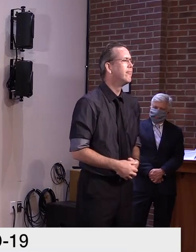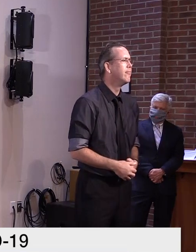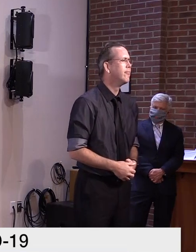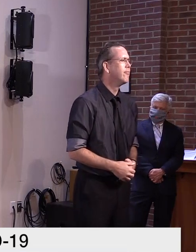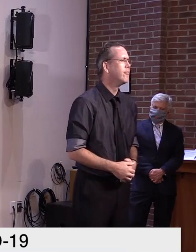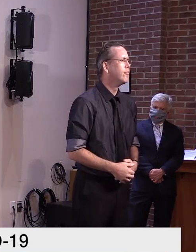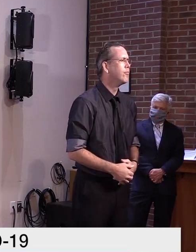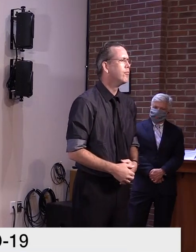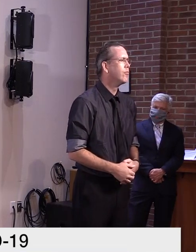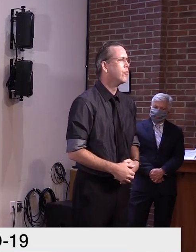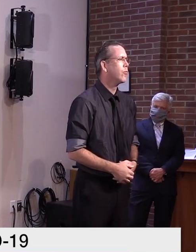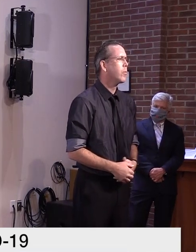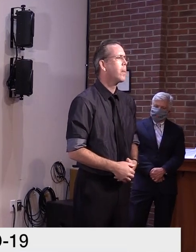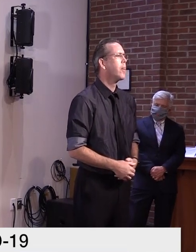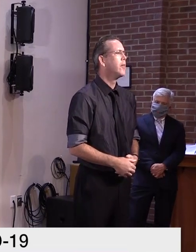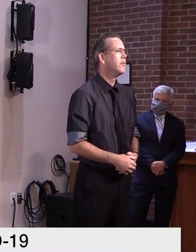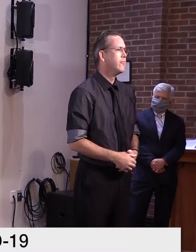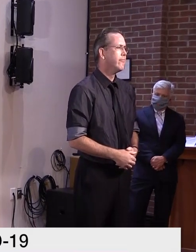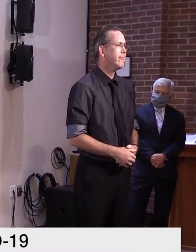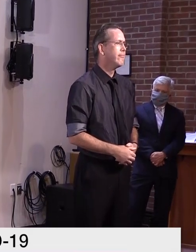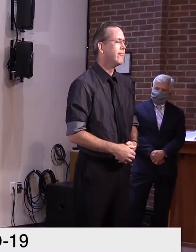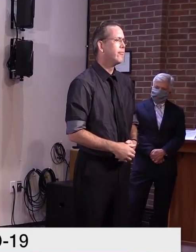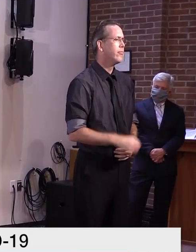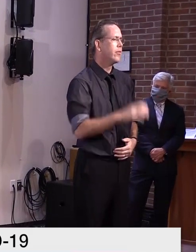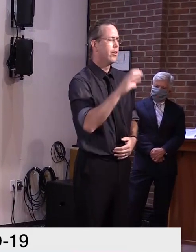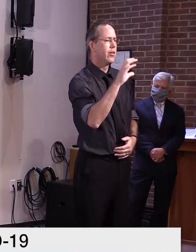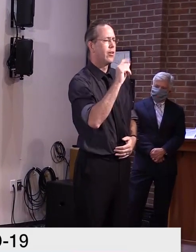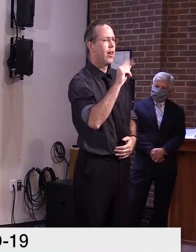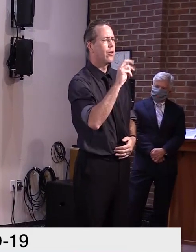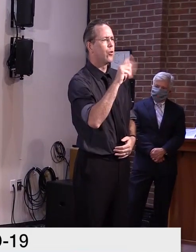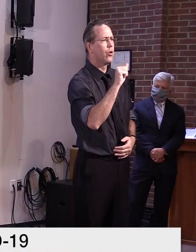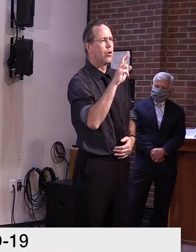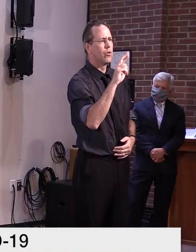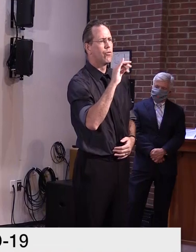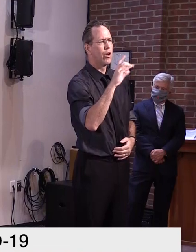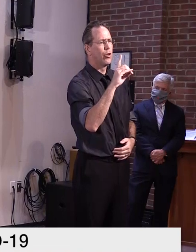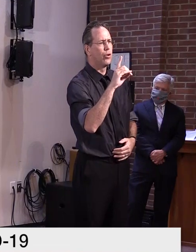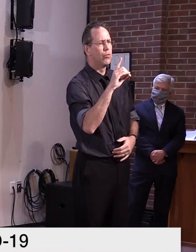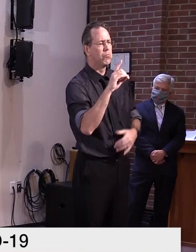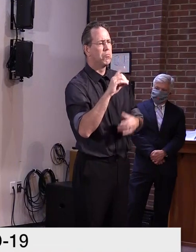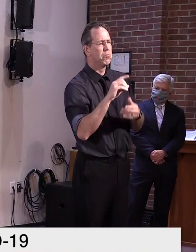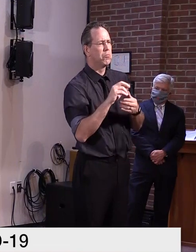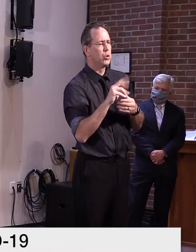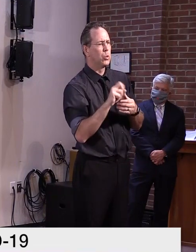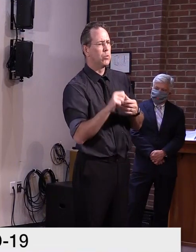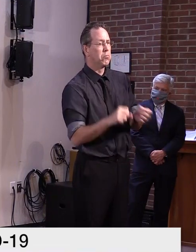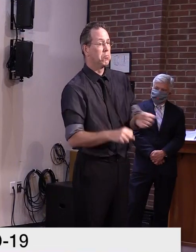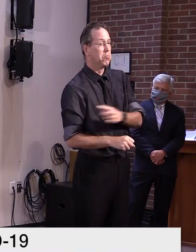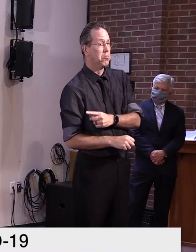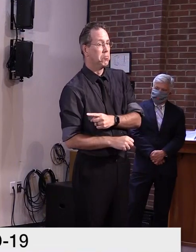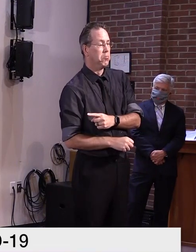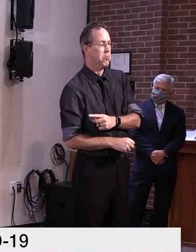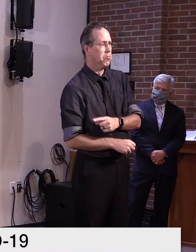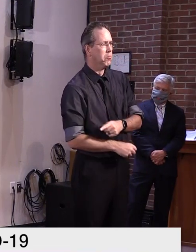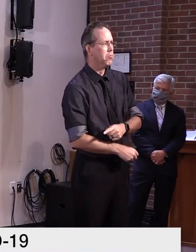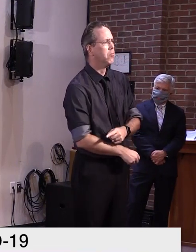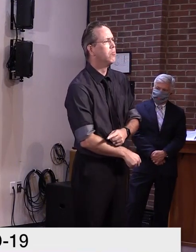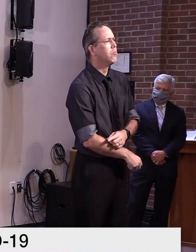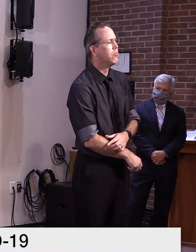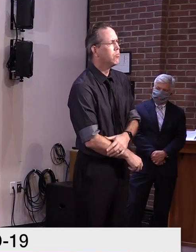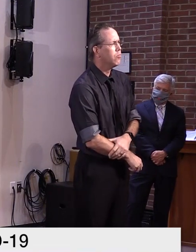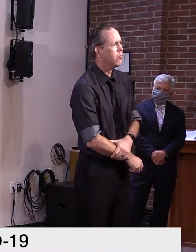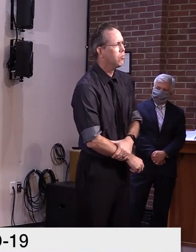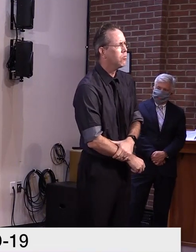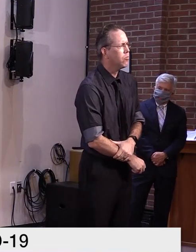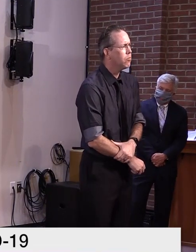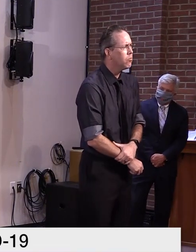Uh, yes. Good afternoon. governor. I'm wondering, can you share your thoughts on the house budget, um, that's passed presumably